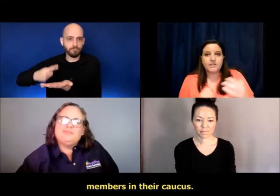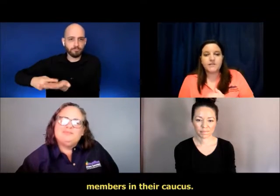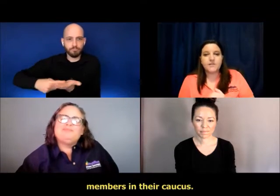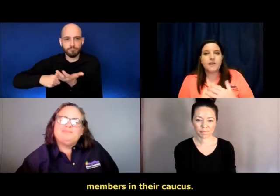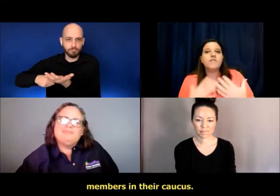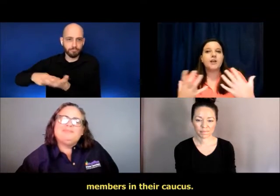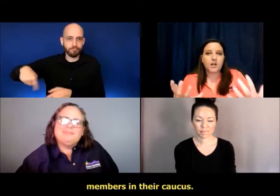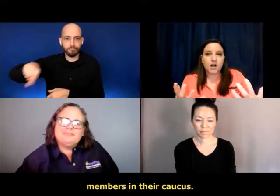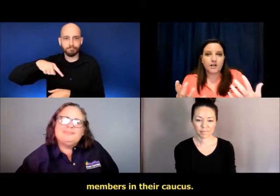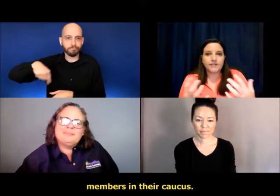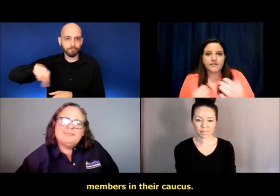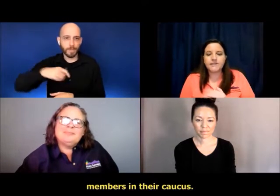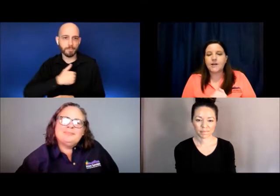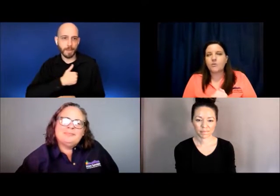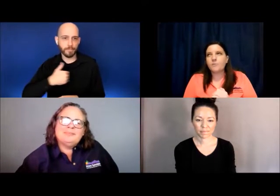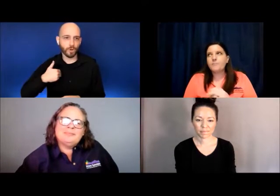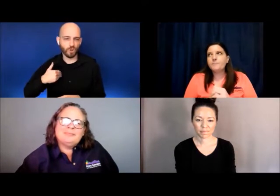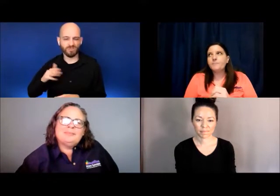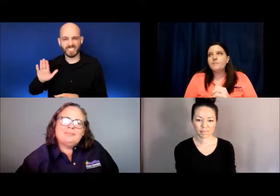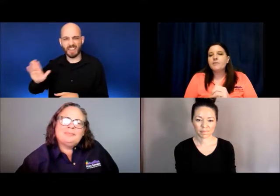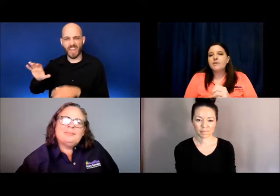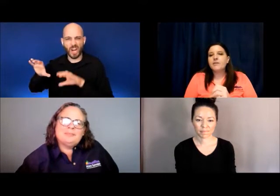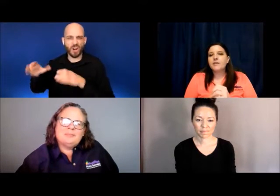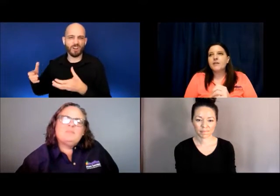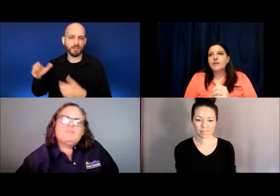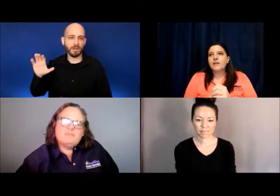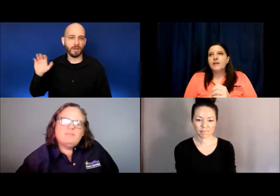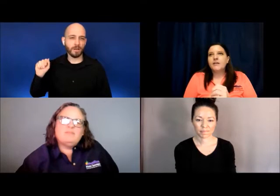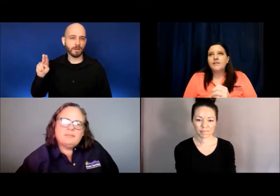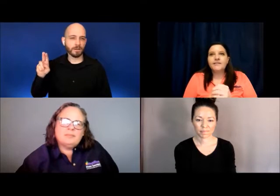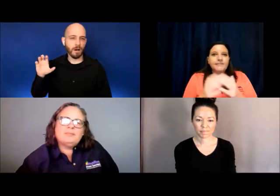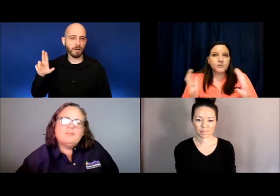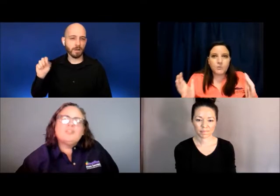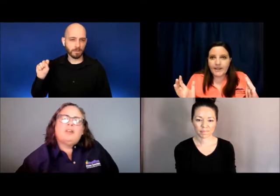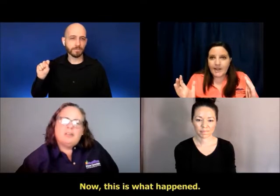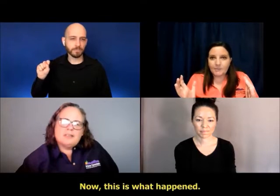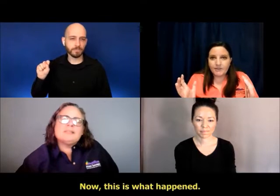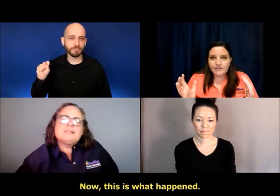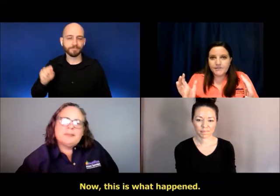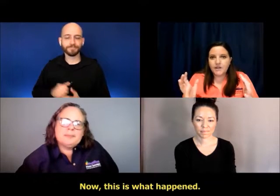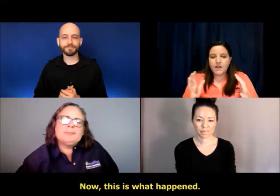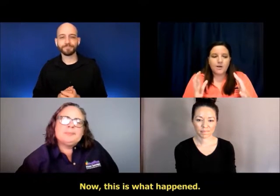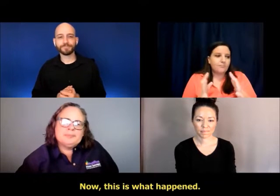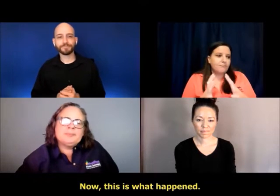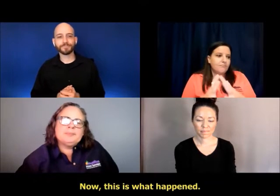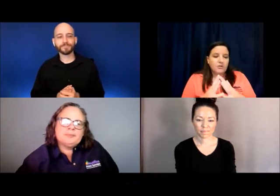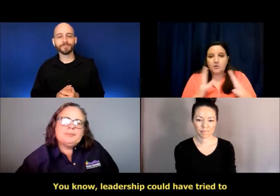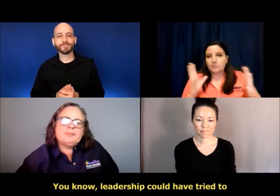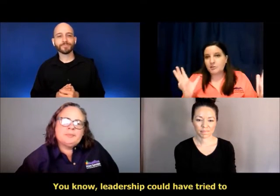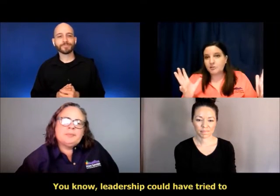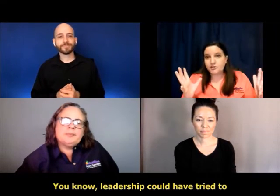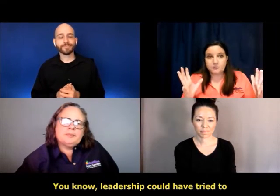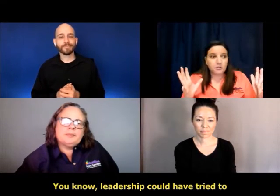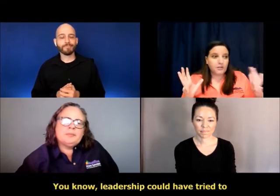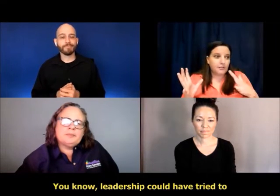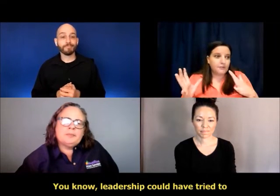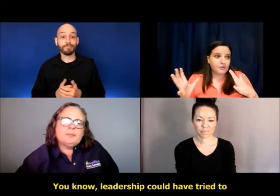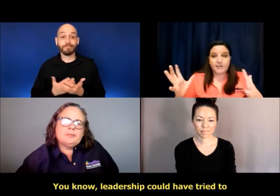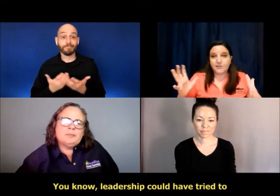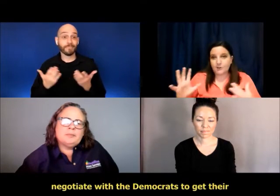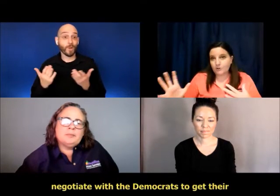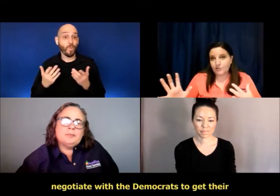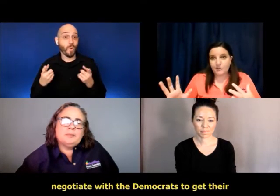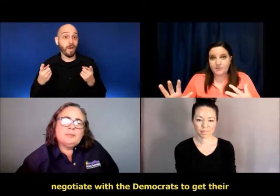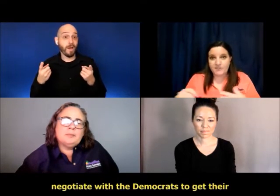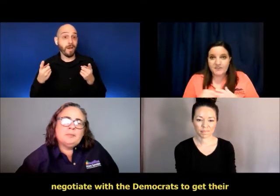members in their caucus. Now, this is what happened. You know, leadership could